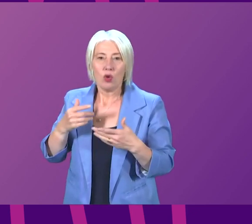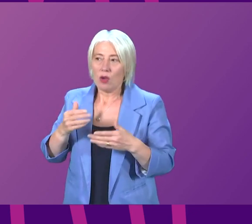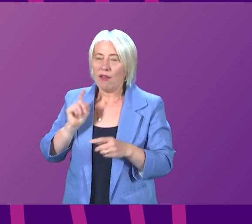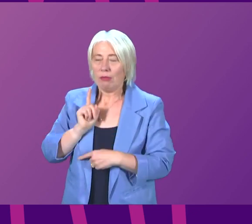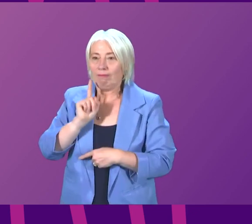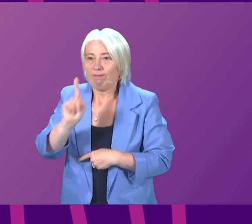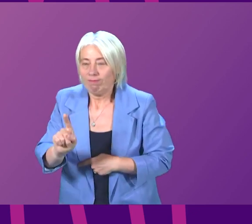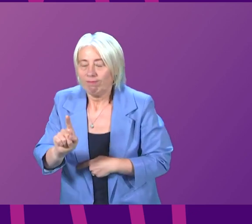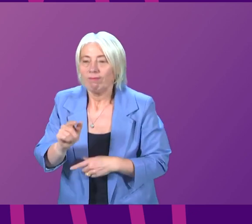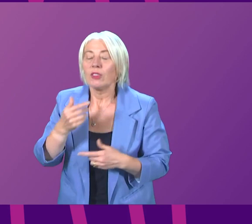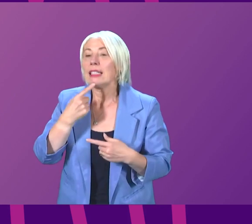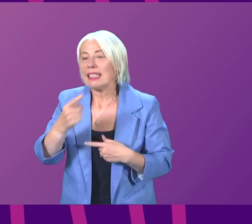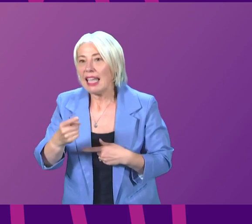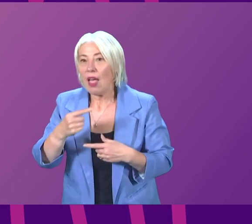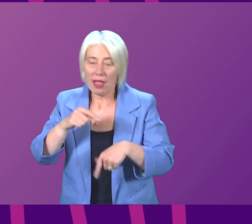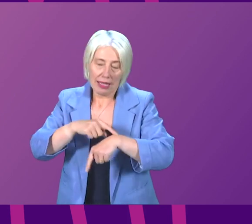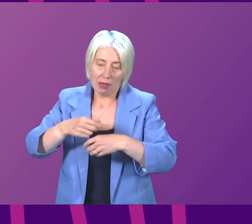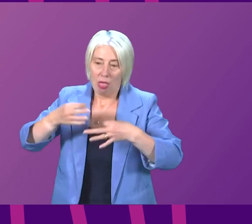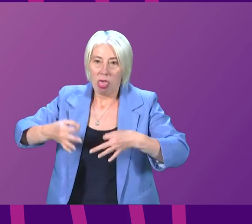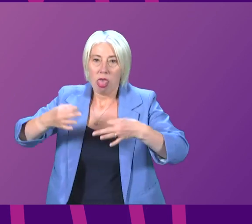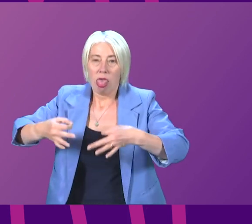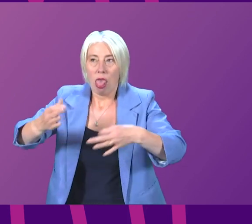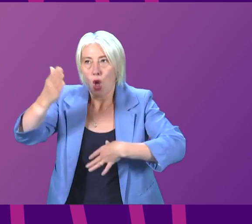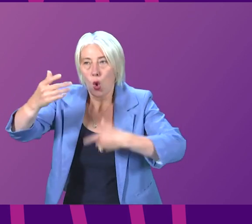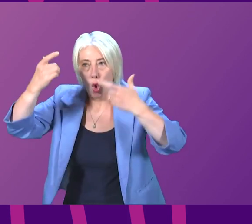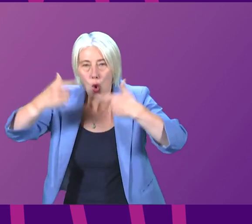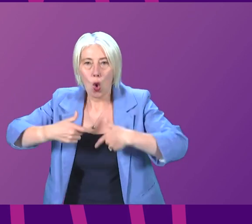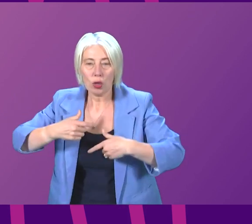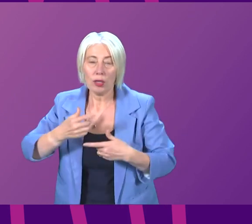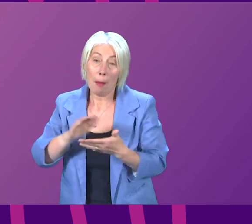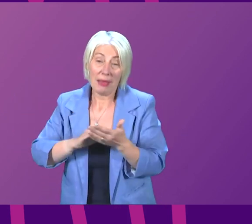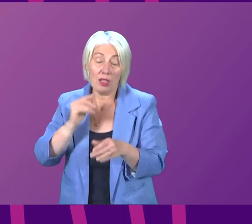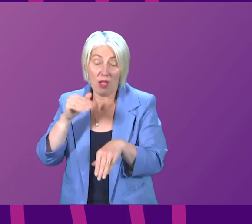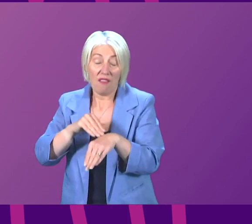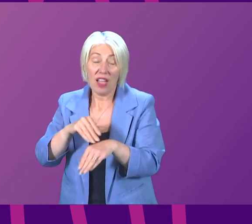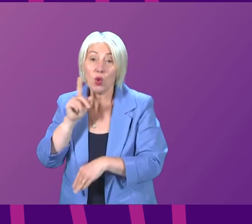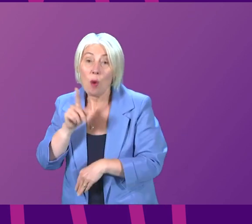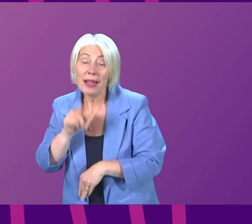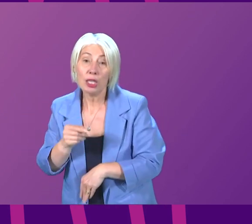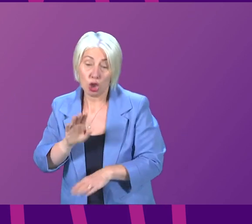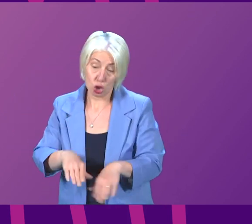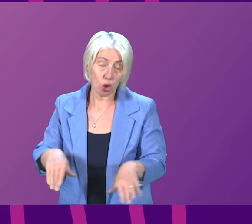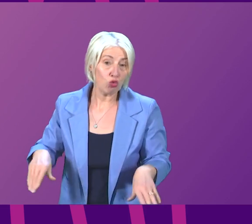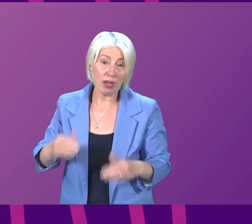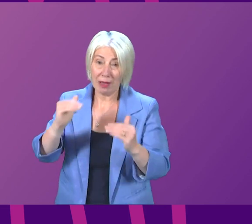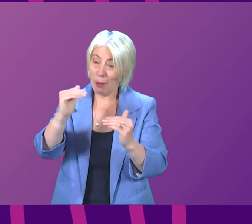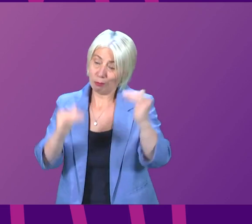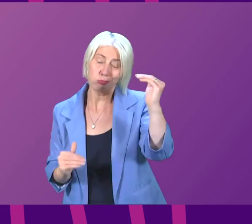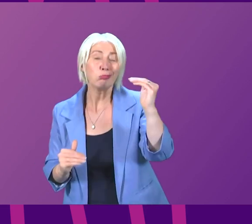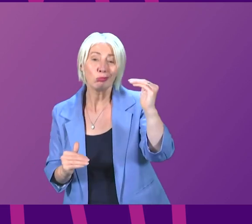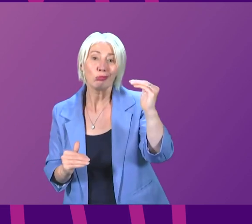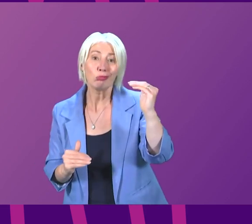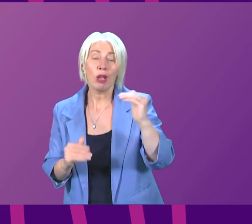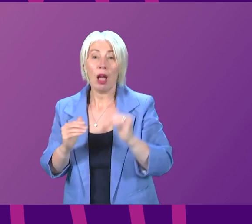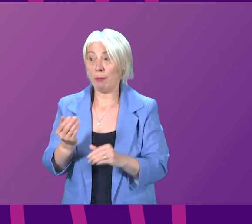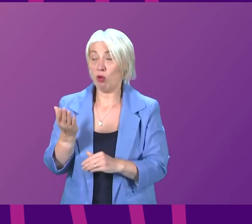take to come to court and bearing in mind as the First Minister said predominantly affecting women and children disproportionately but the